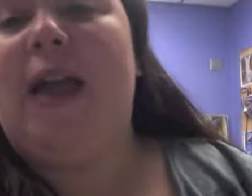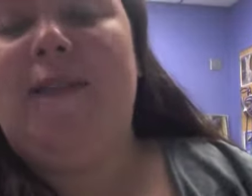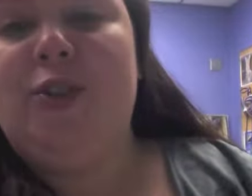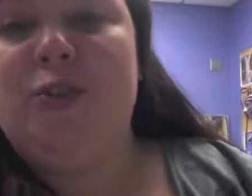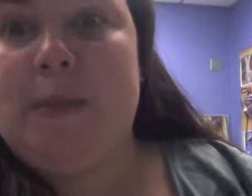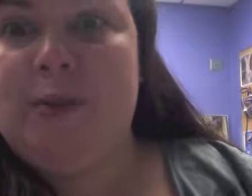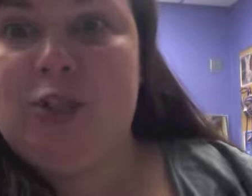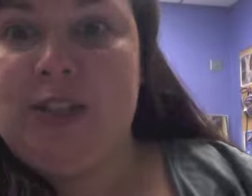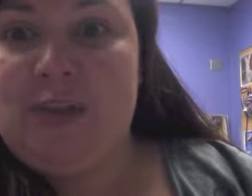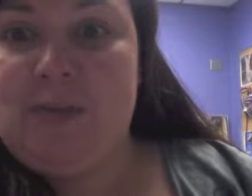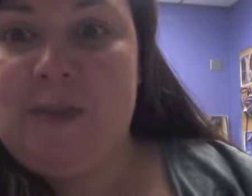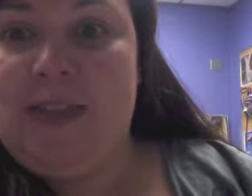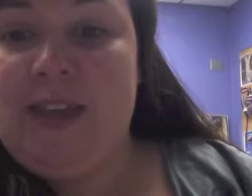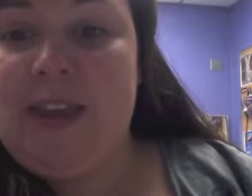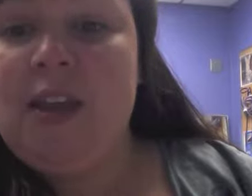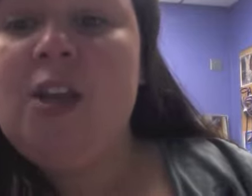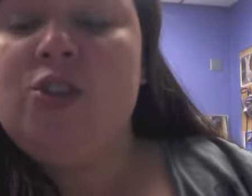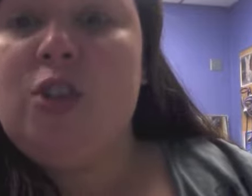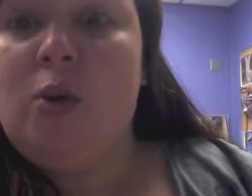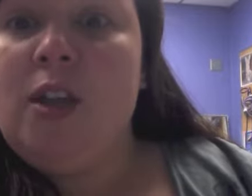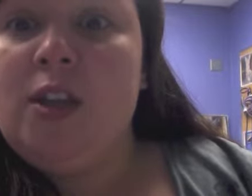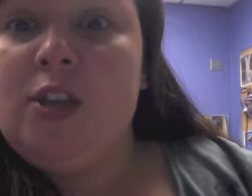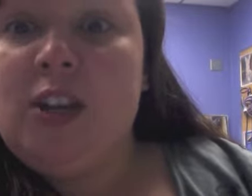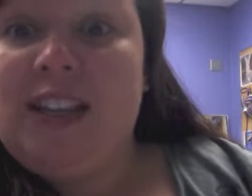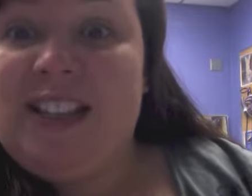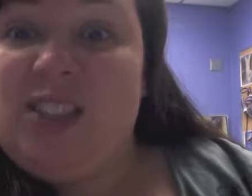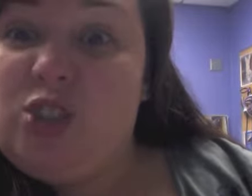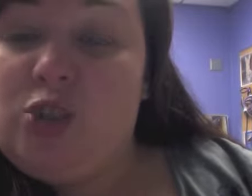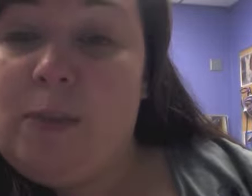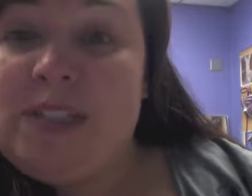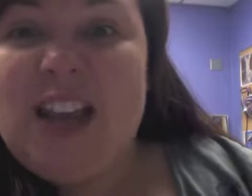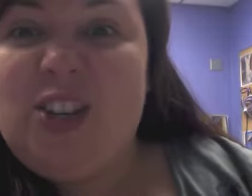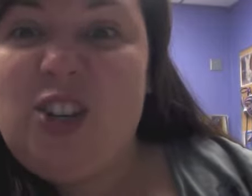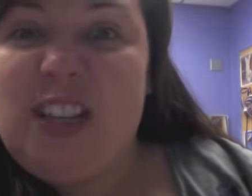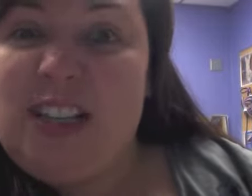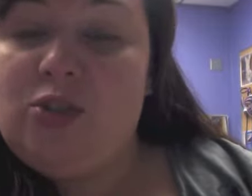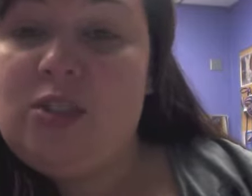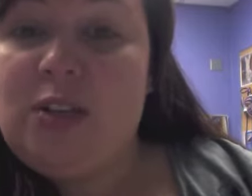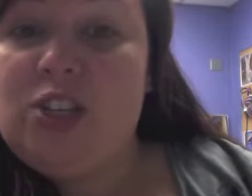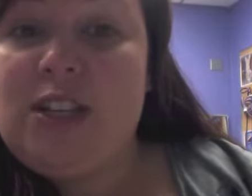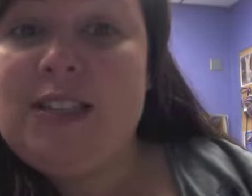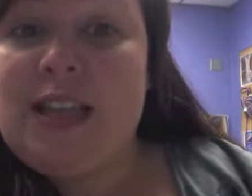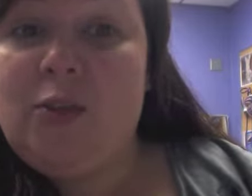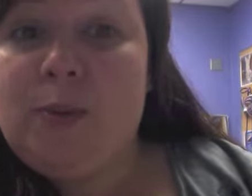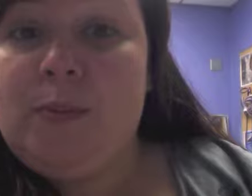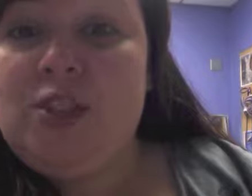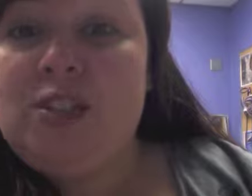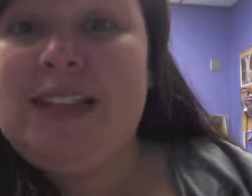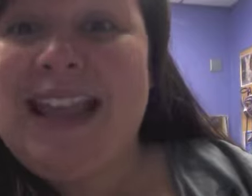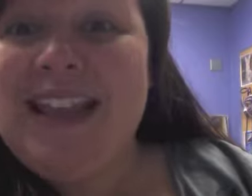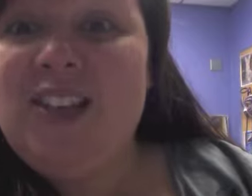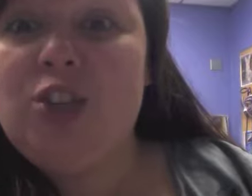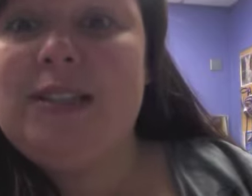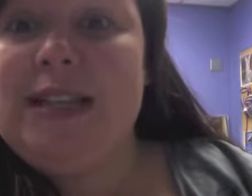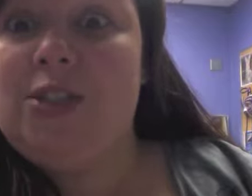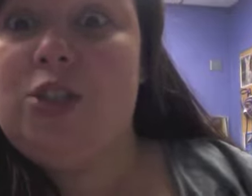make sure you have those papers turned in to me by then. So you're going to get the scripts, and you're going to get those lyric sheets, and the permission slips, and your CDs. So